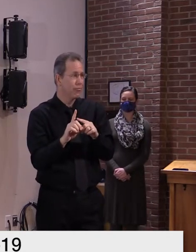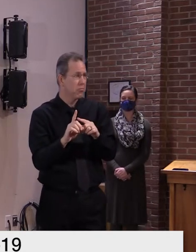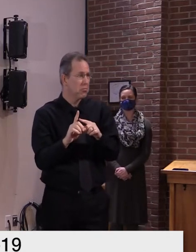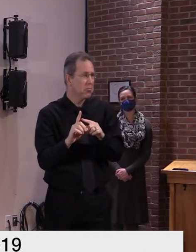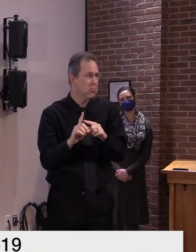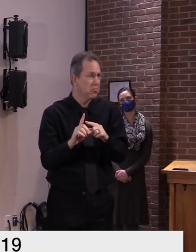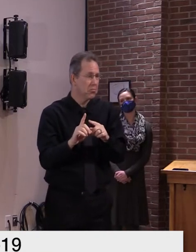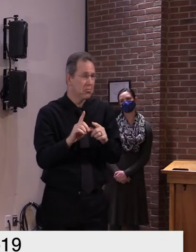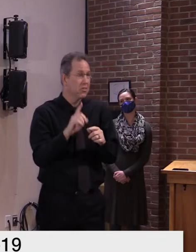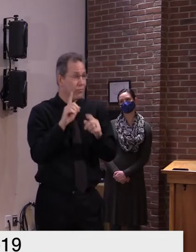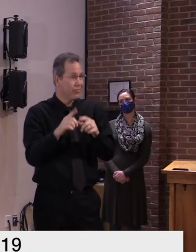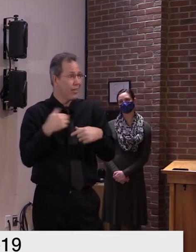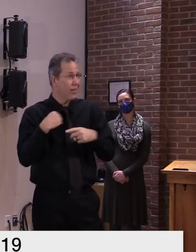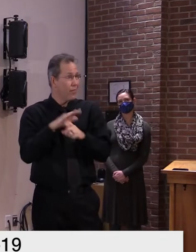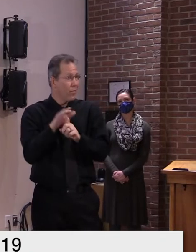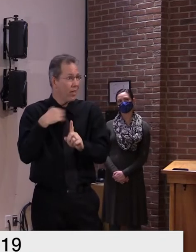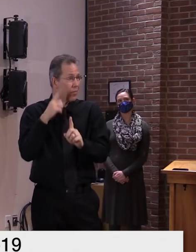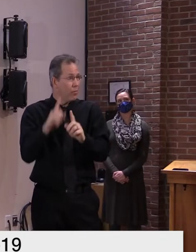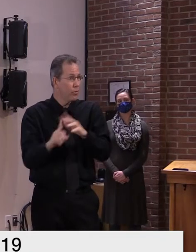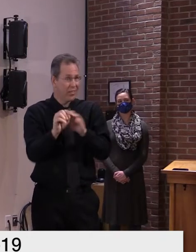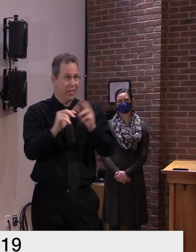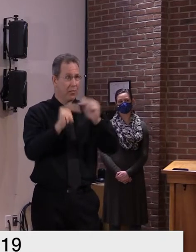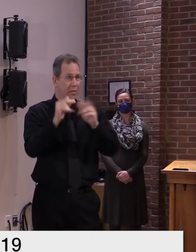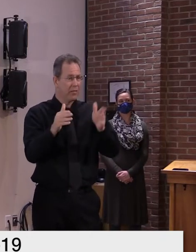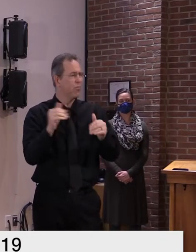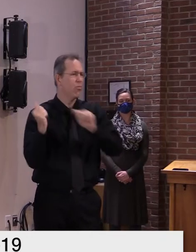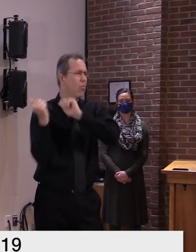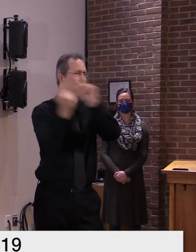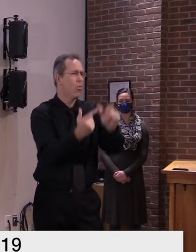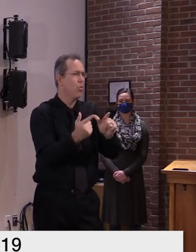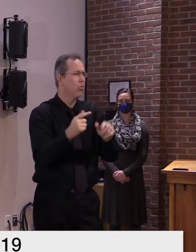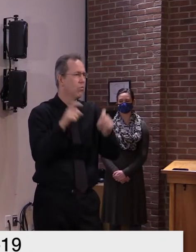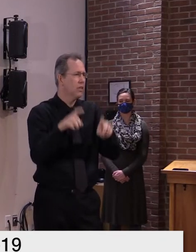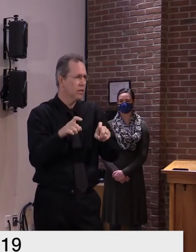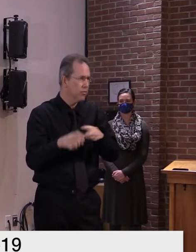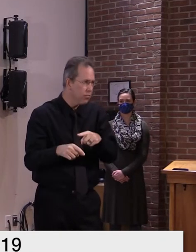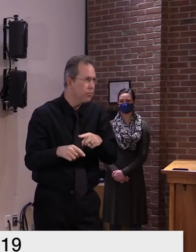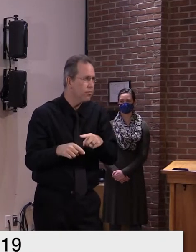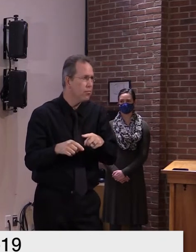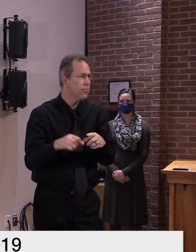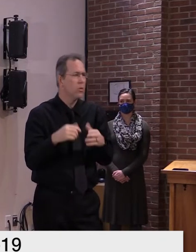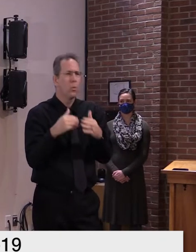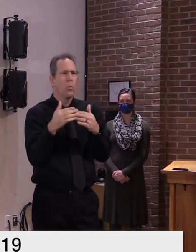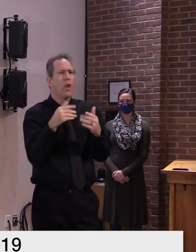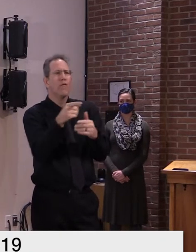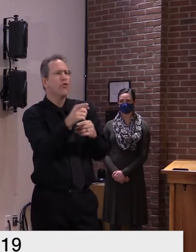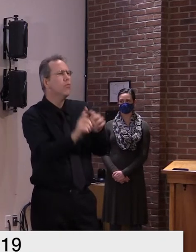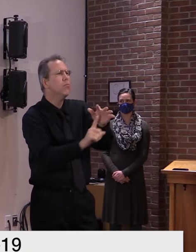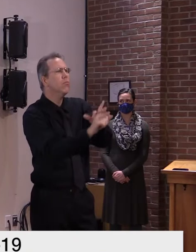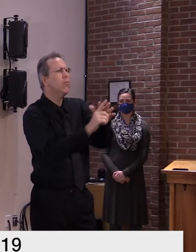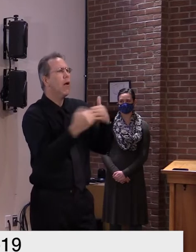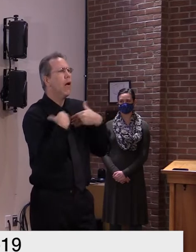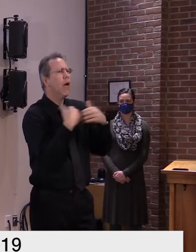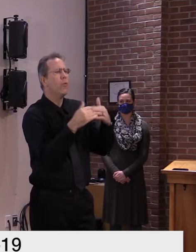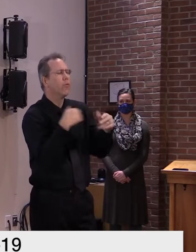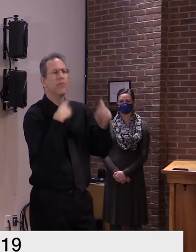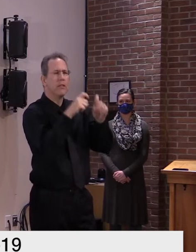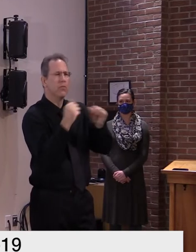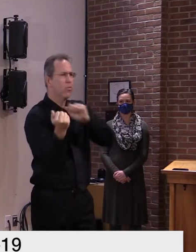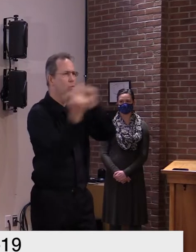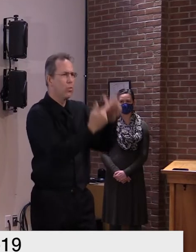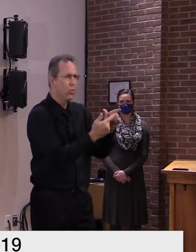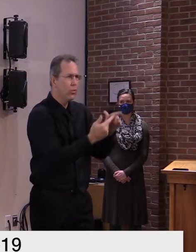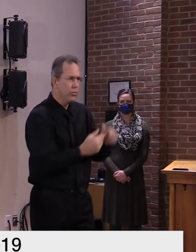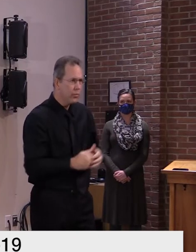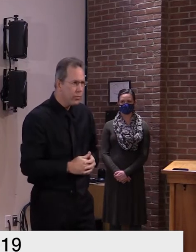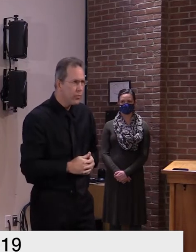would be placed where needed uh throughout uh throughout the state you know when we have multiple outbreaks uh we